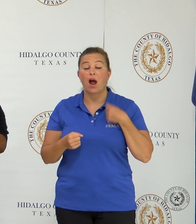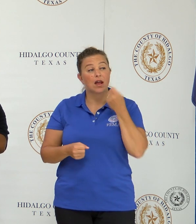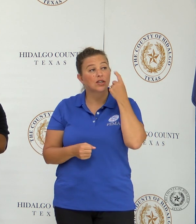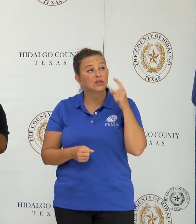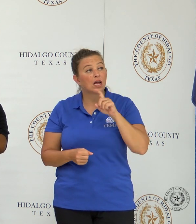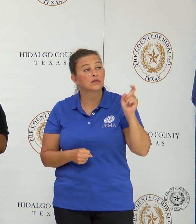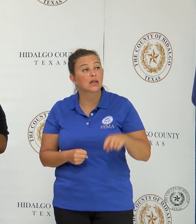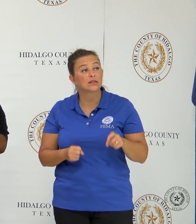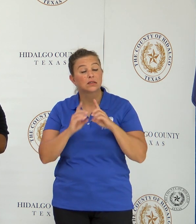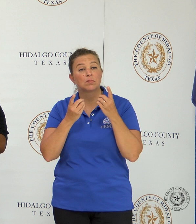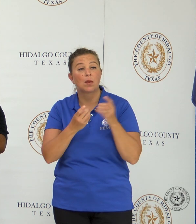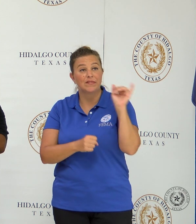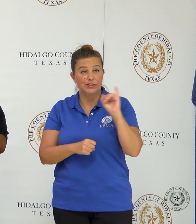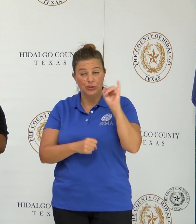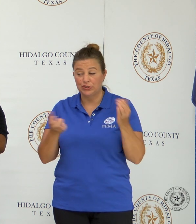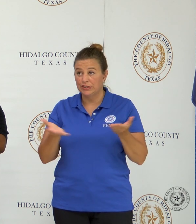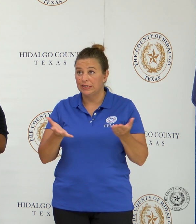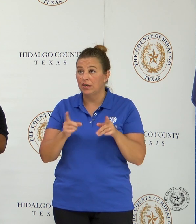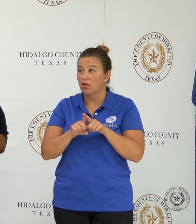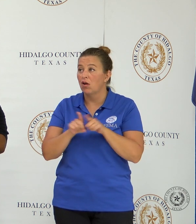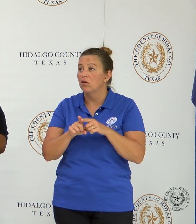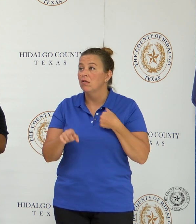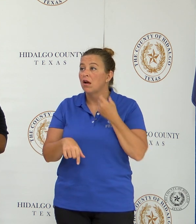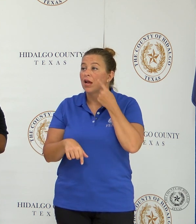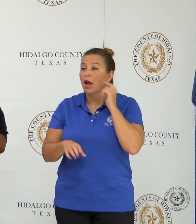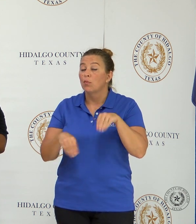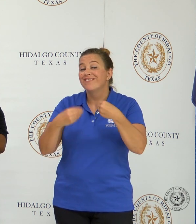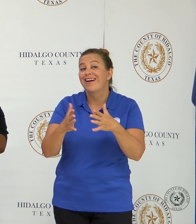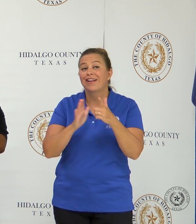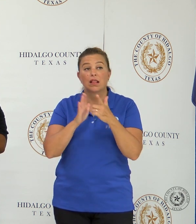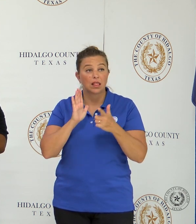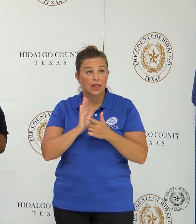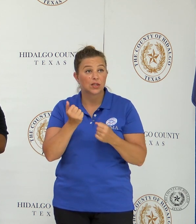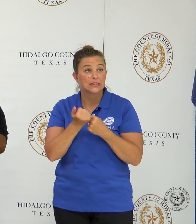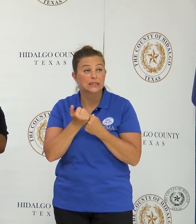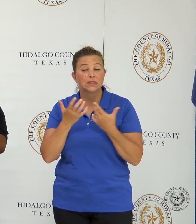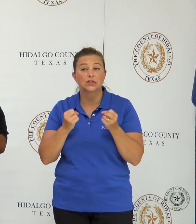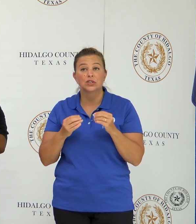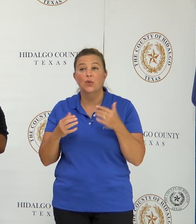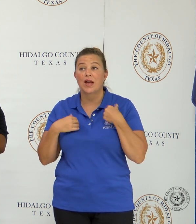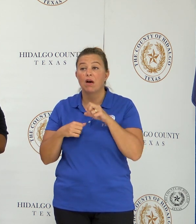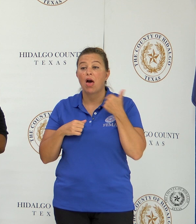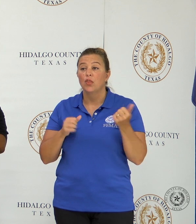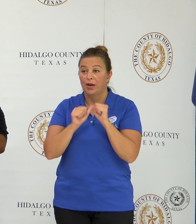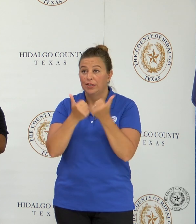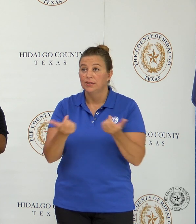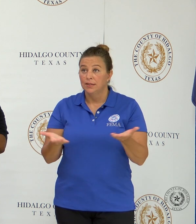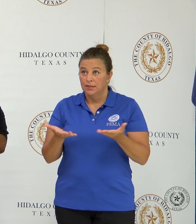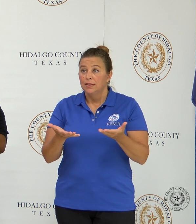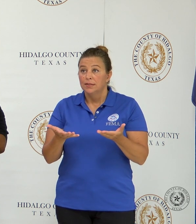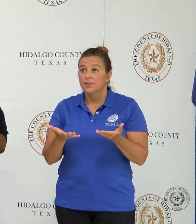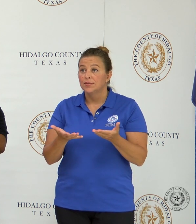Department of Insurance is here. And I understand that we're also providing legal assistance. So there are other human agencies that are also here.